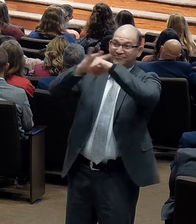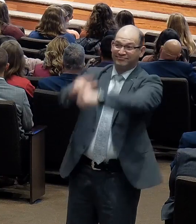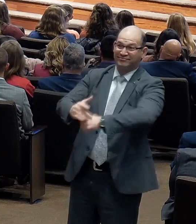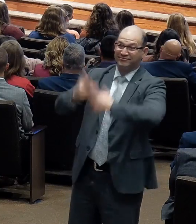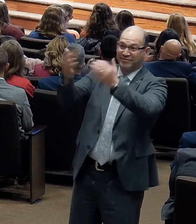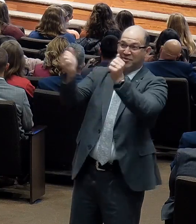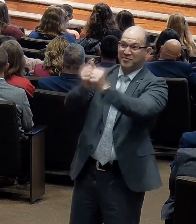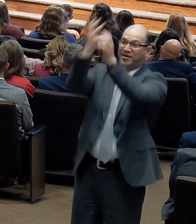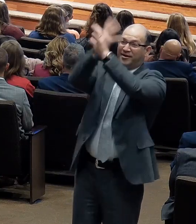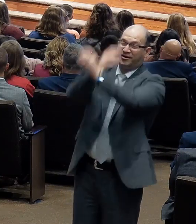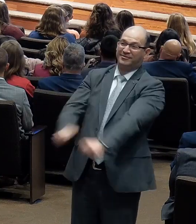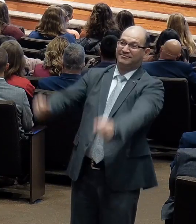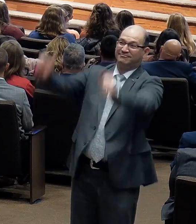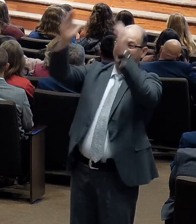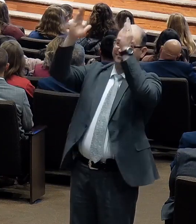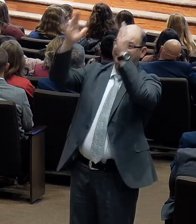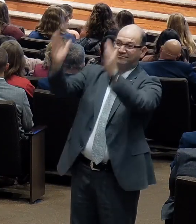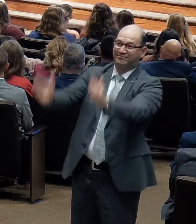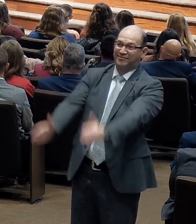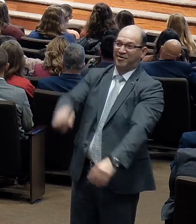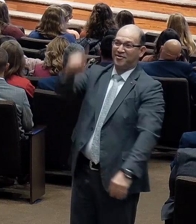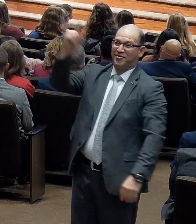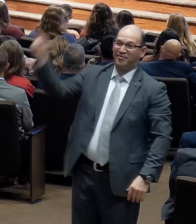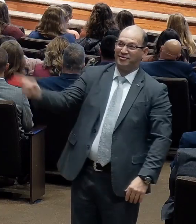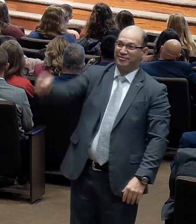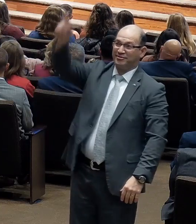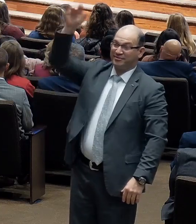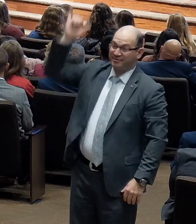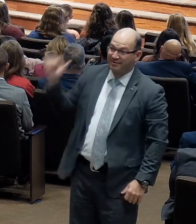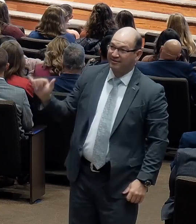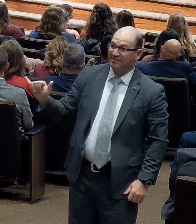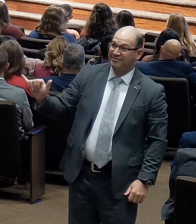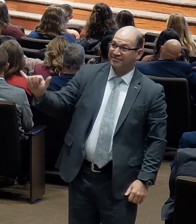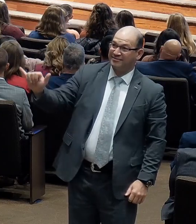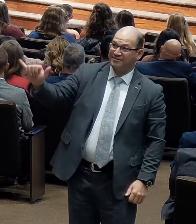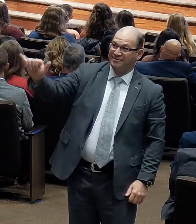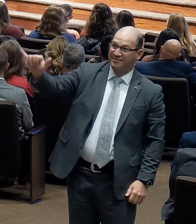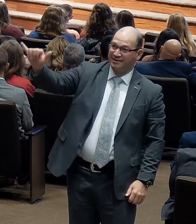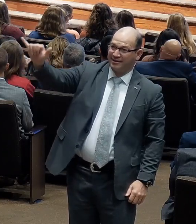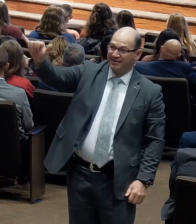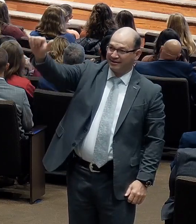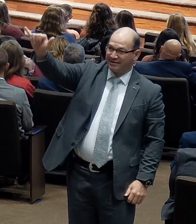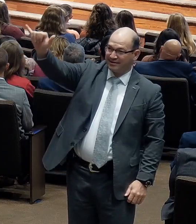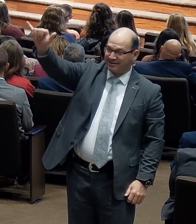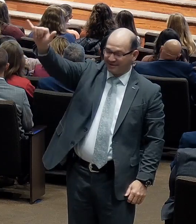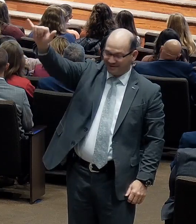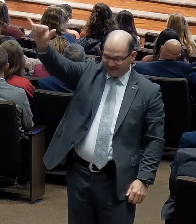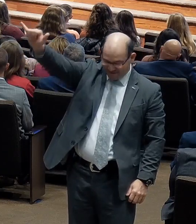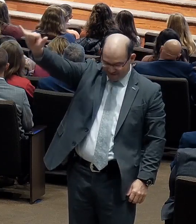eternally. No